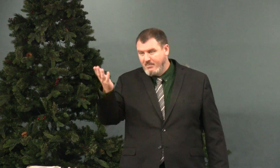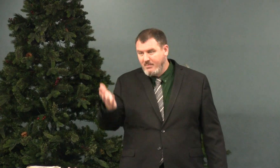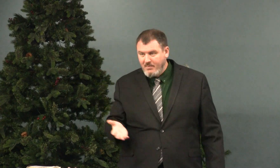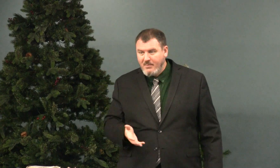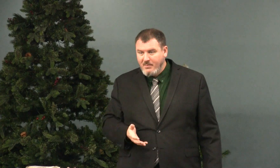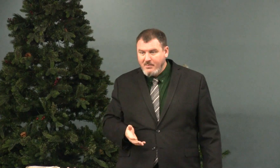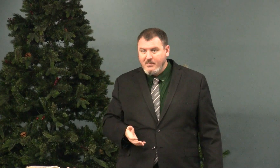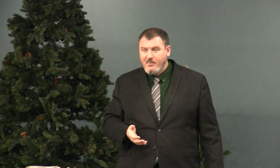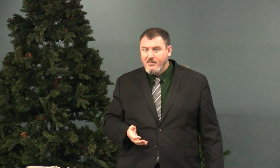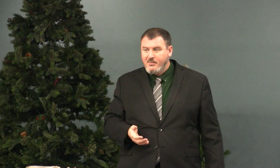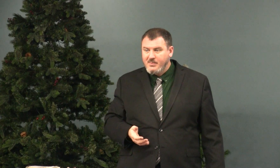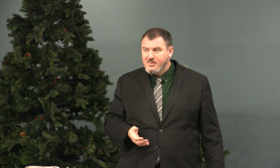Sharon, stand up.